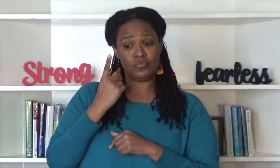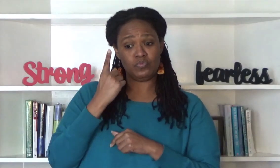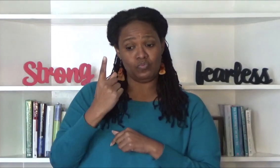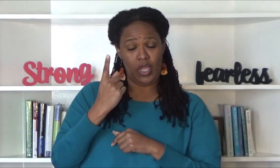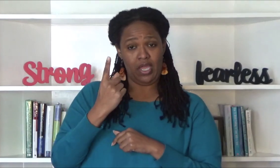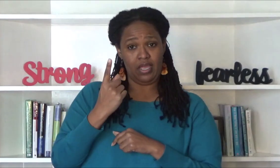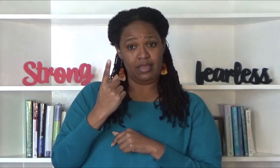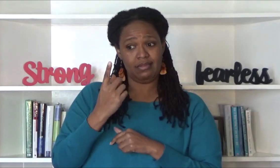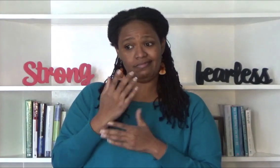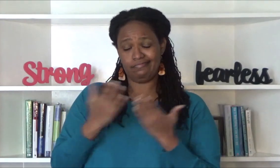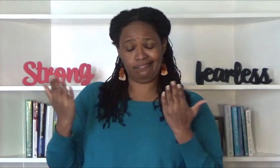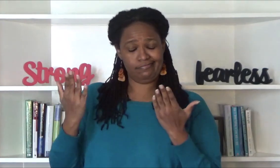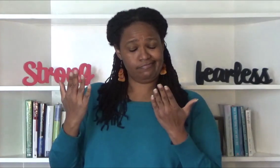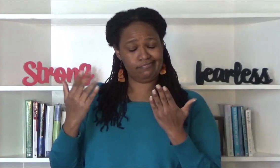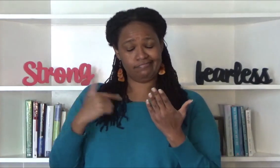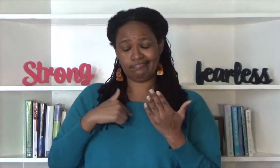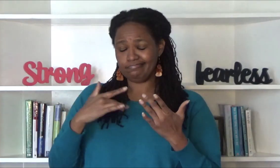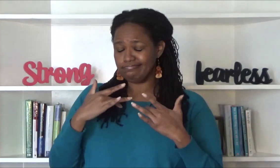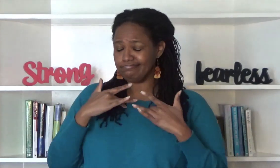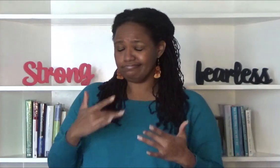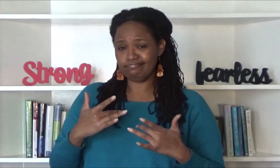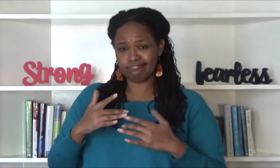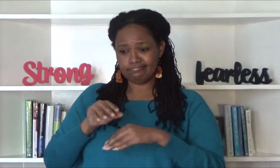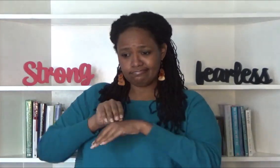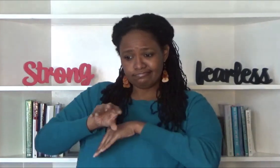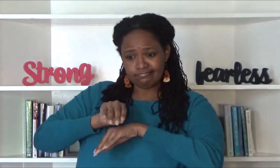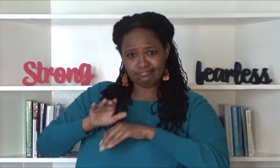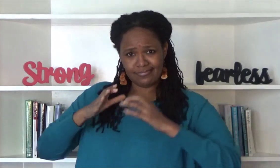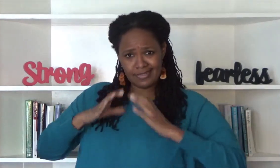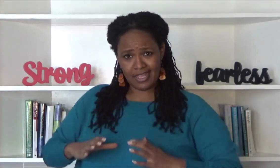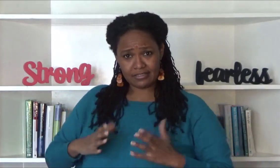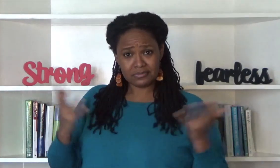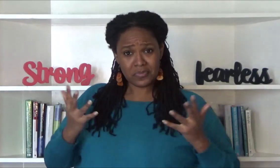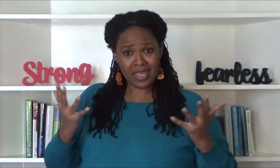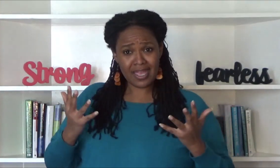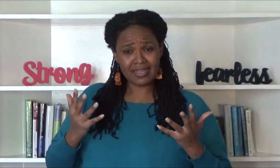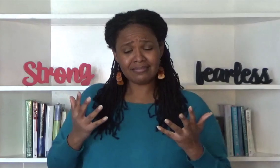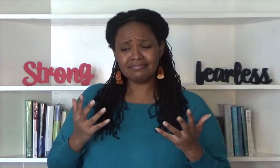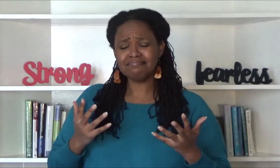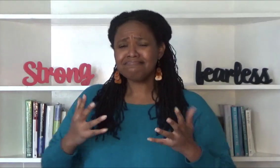one thing i like to tell my clients is embrace your crazy